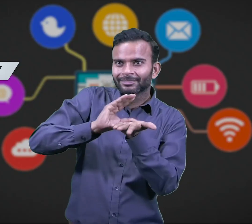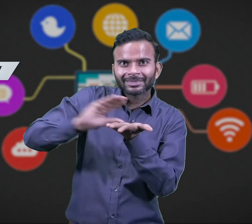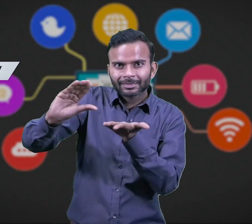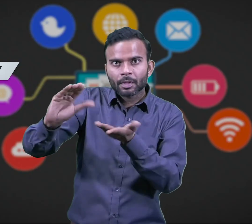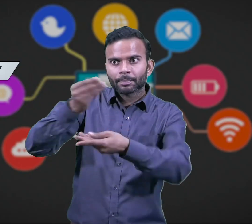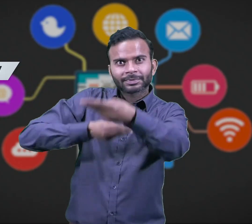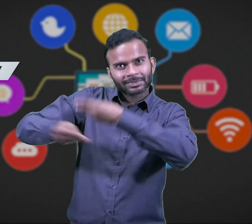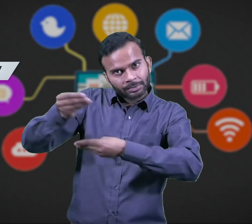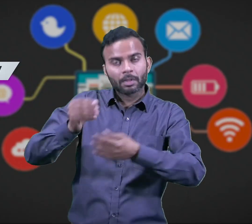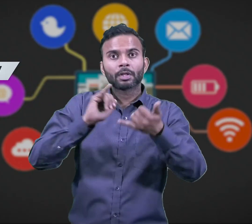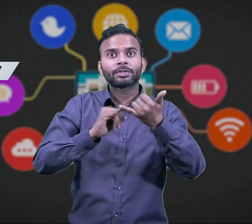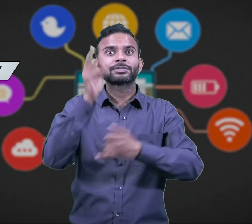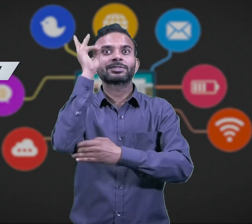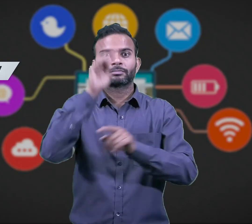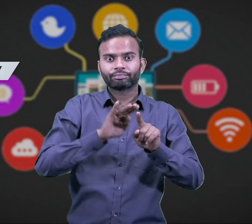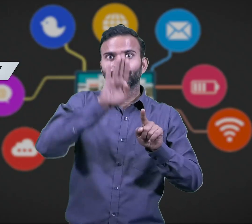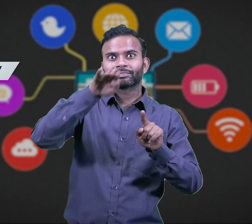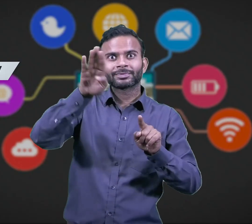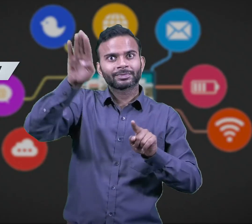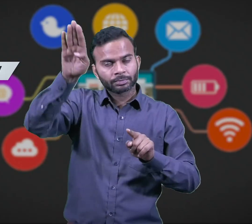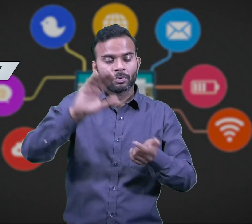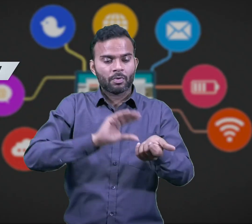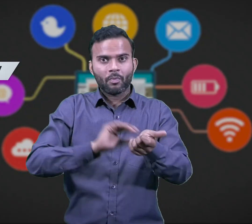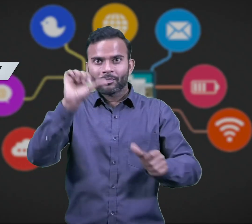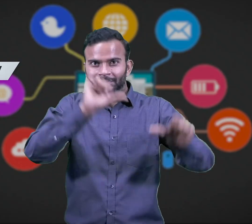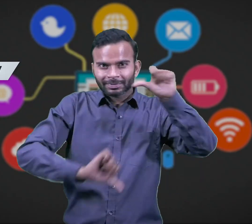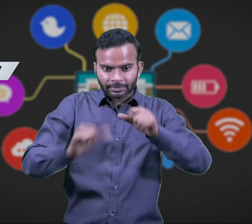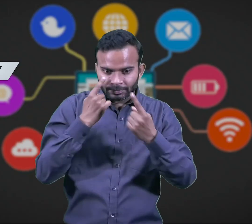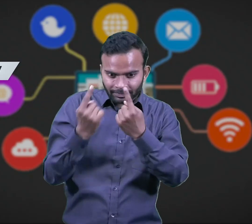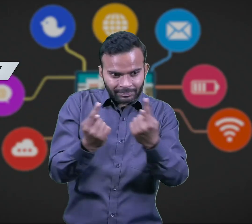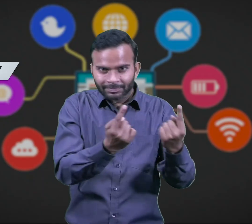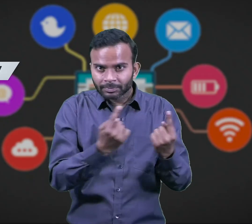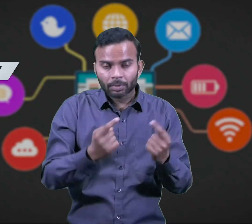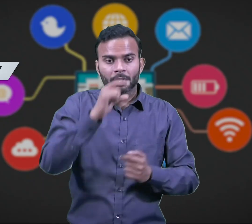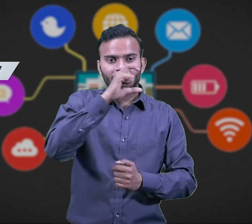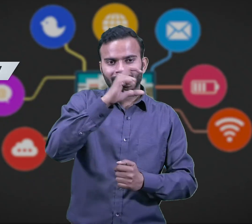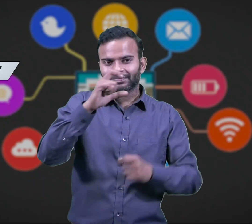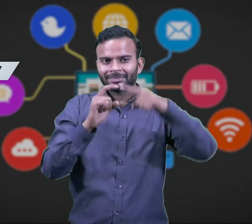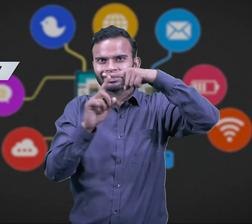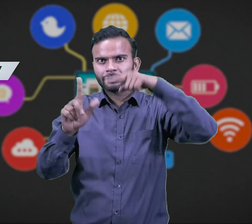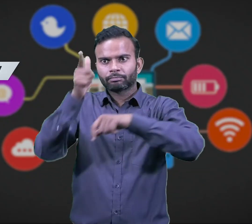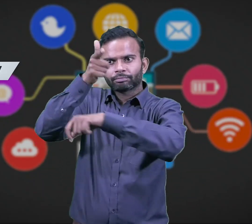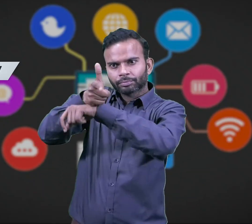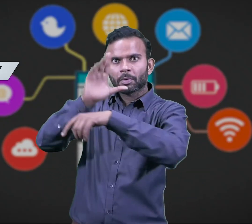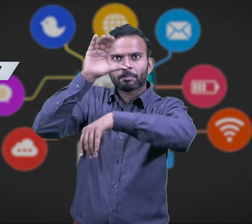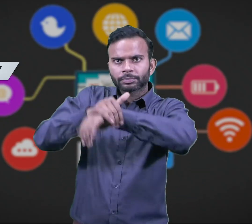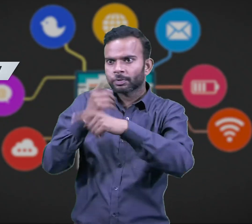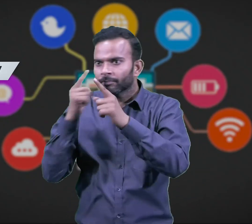objects, can also make transactions and invest in share market. Or, can connect the CCTV